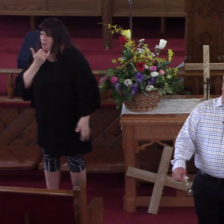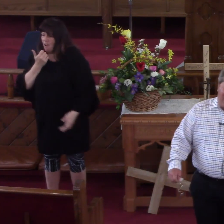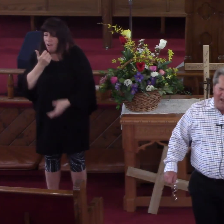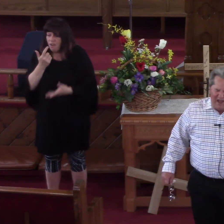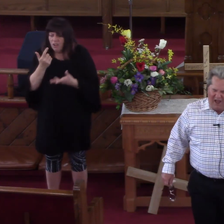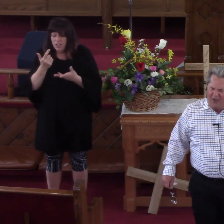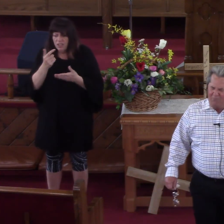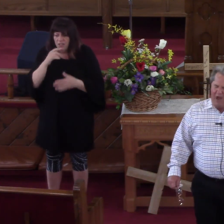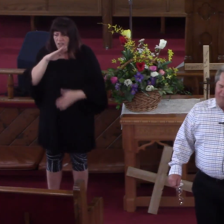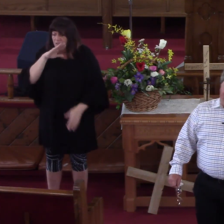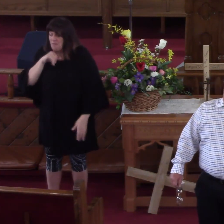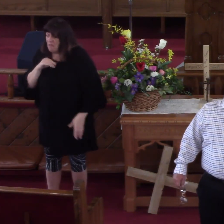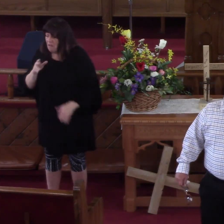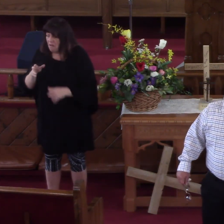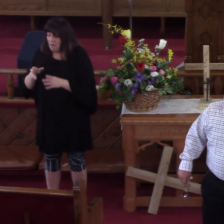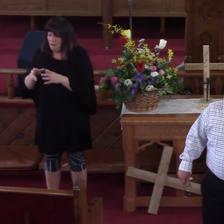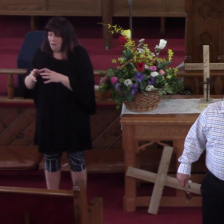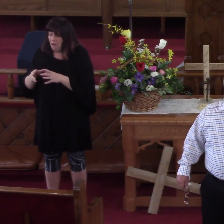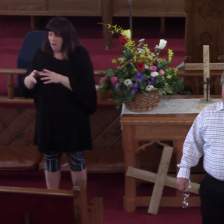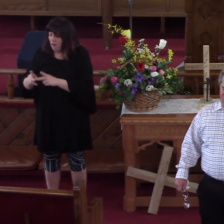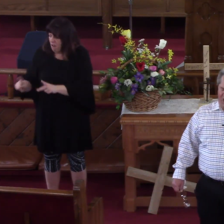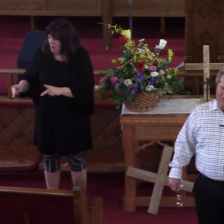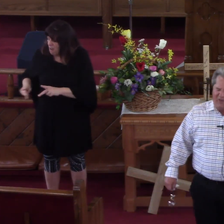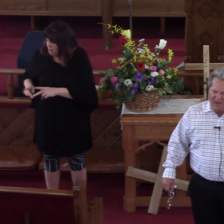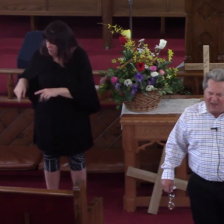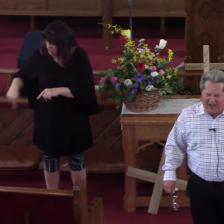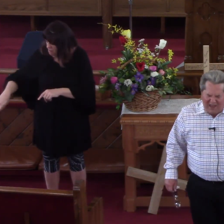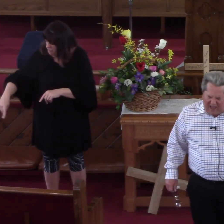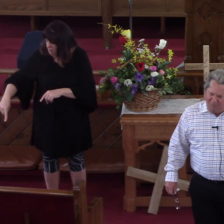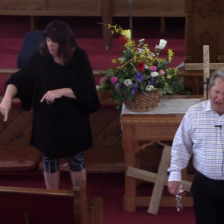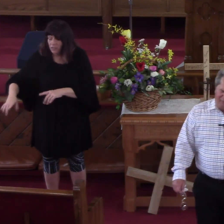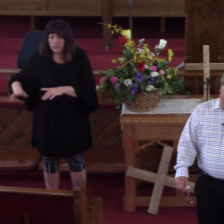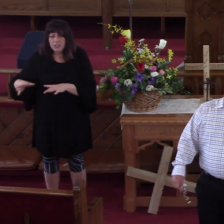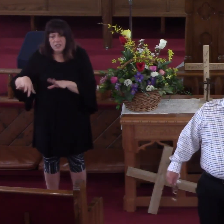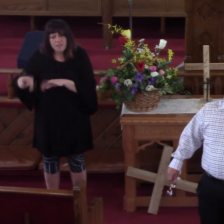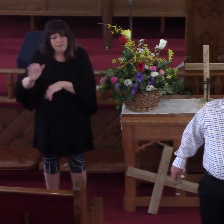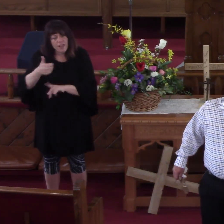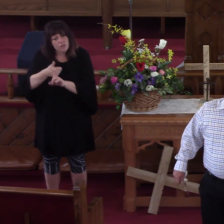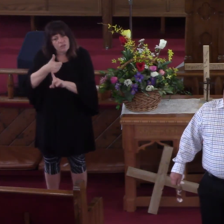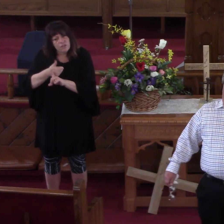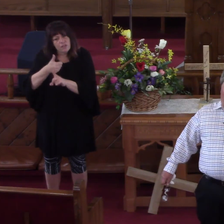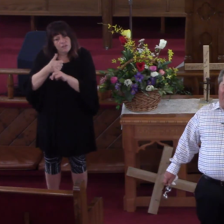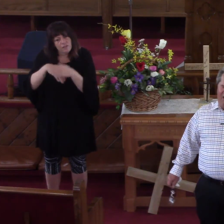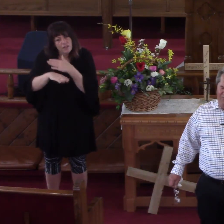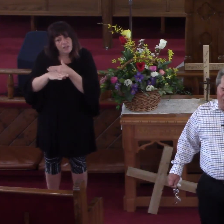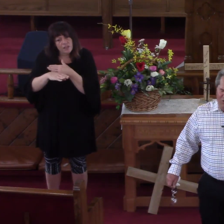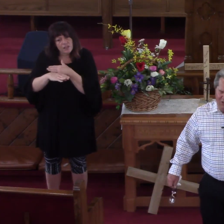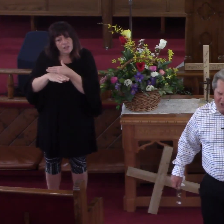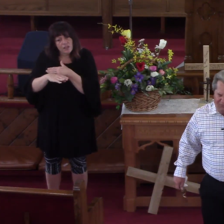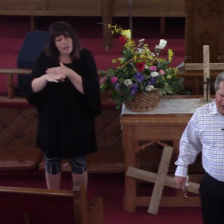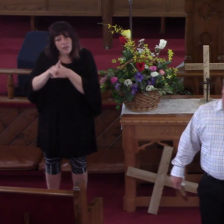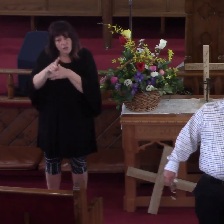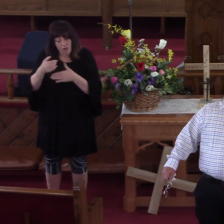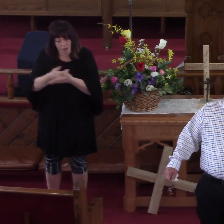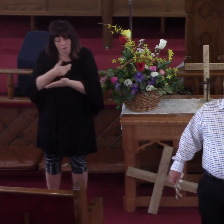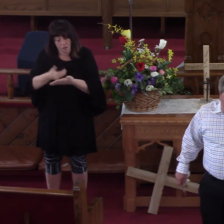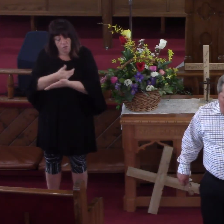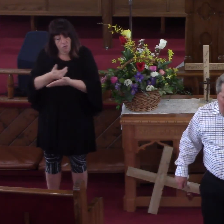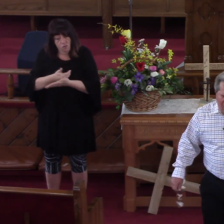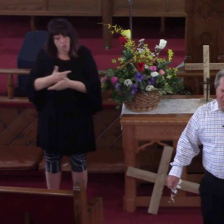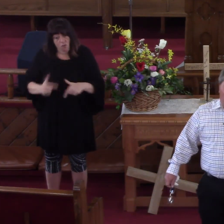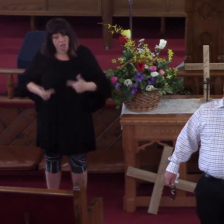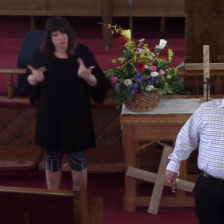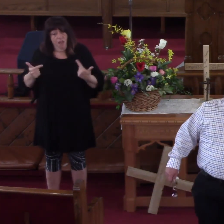hog pen that, my friend, maybe you found yourself in. And, my friend, you can have newness of life.